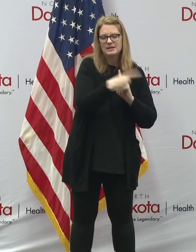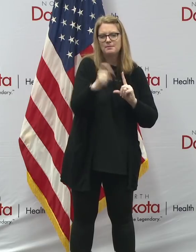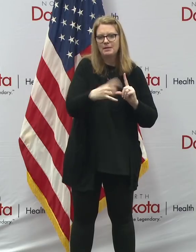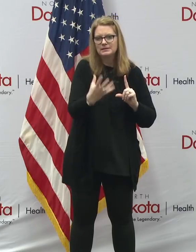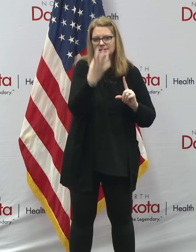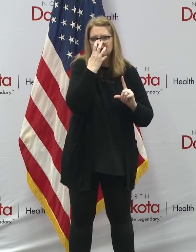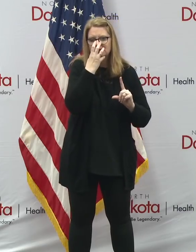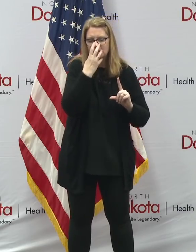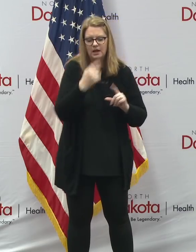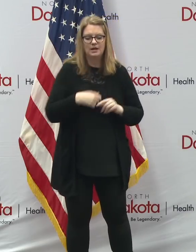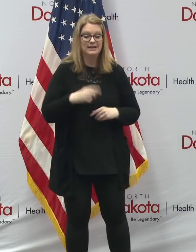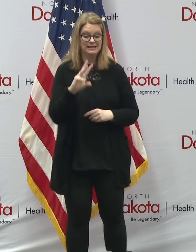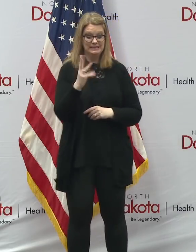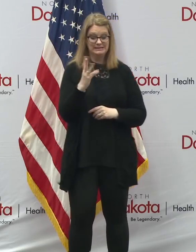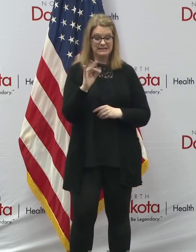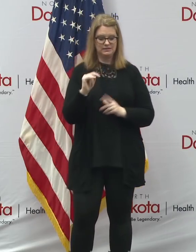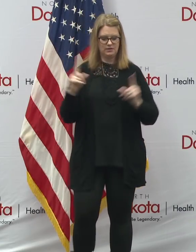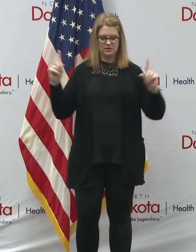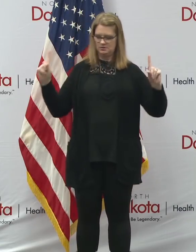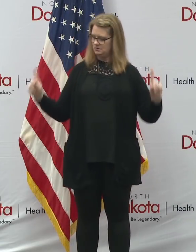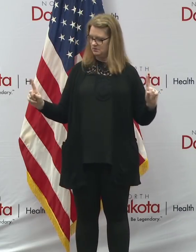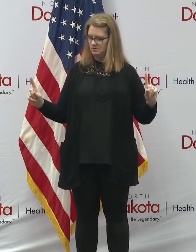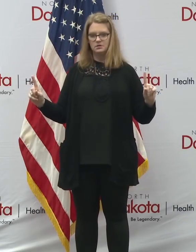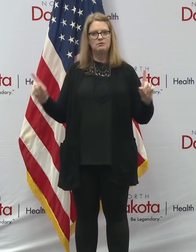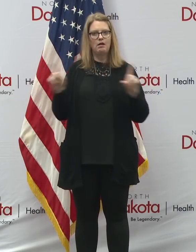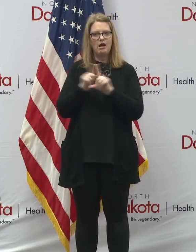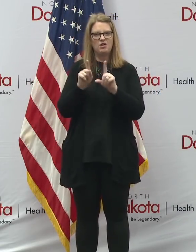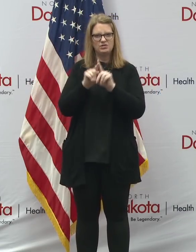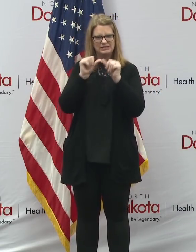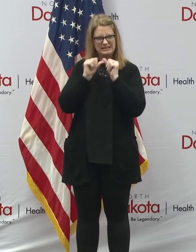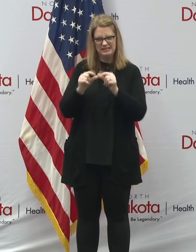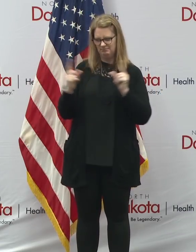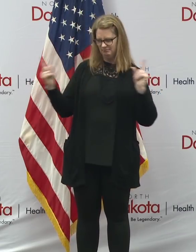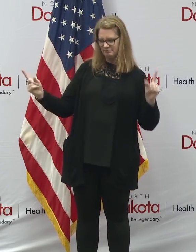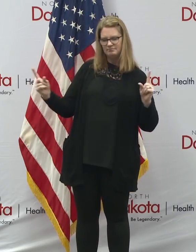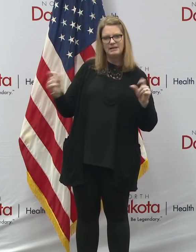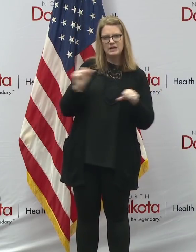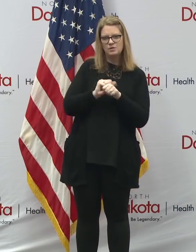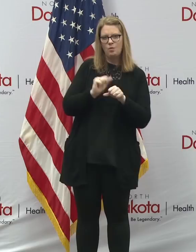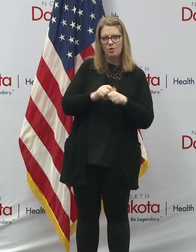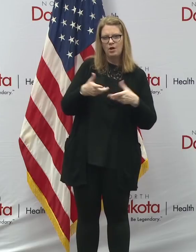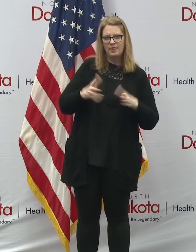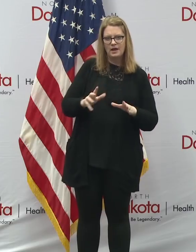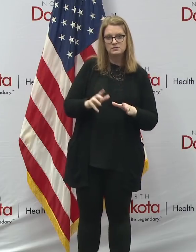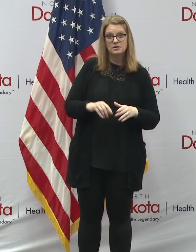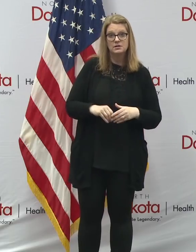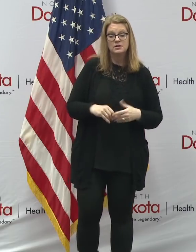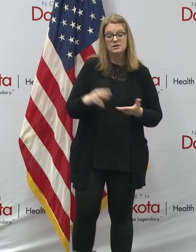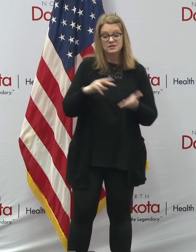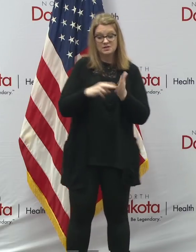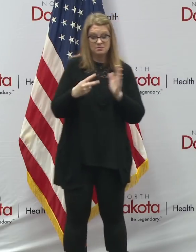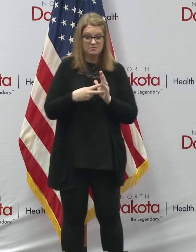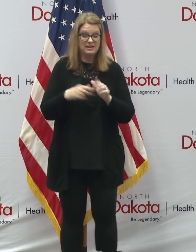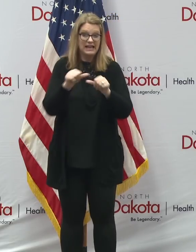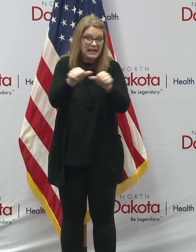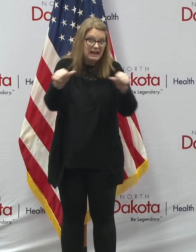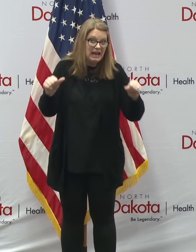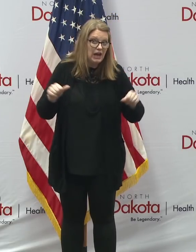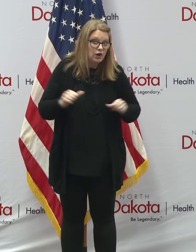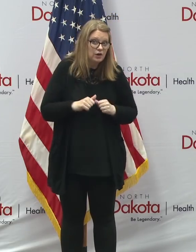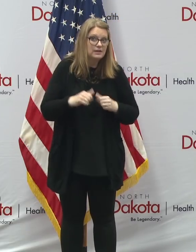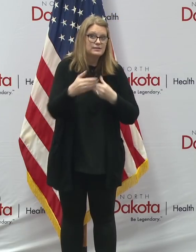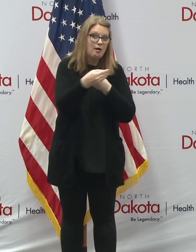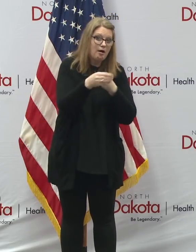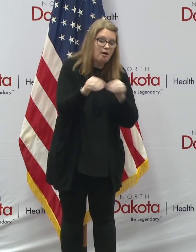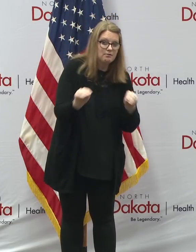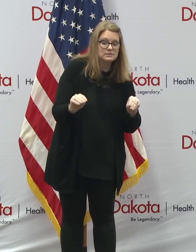social distancing as work duties permit. Routinely cleaning and disinfecting all areas such as